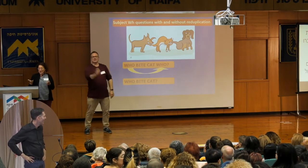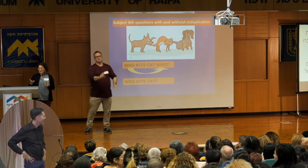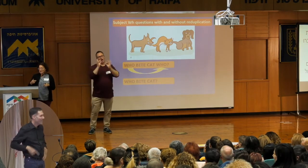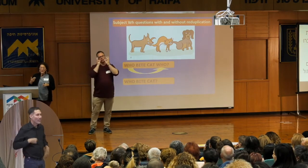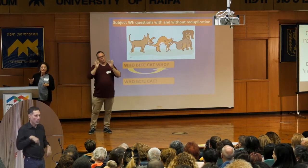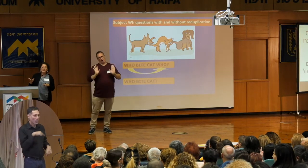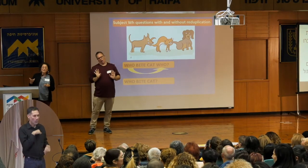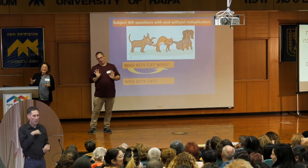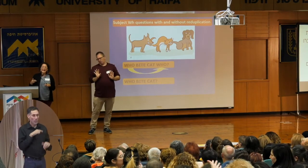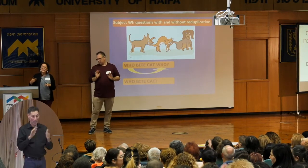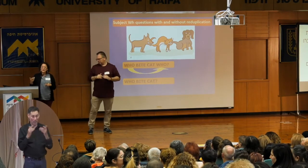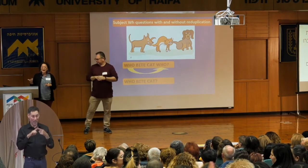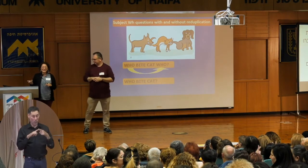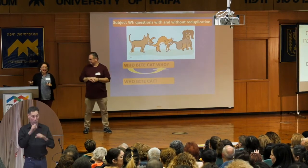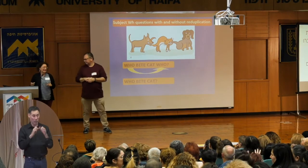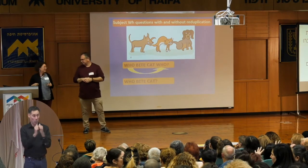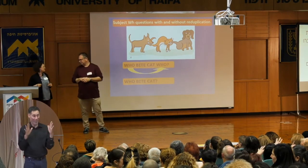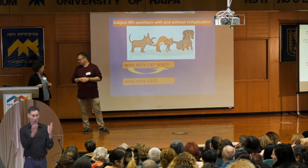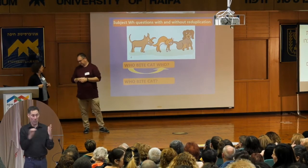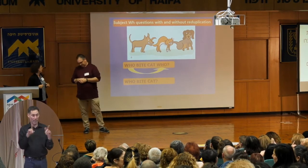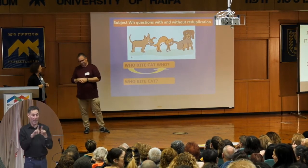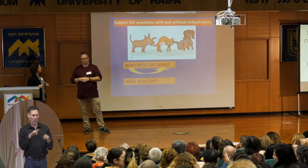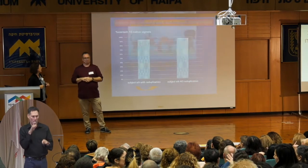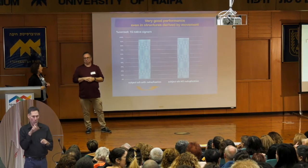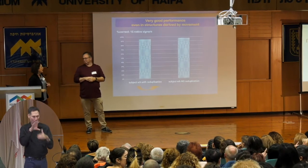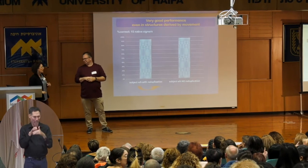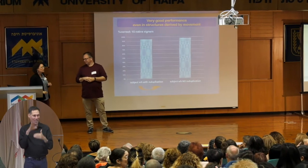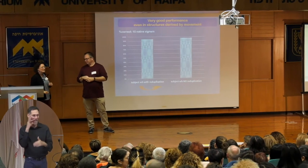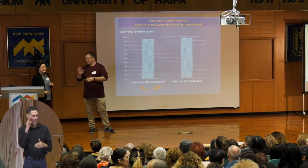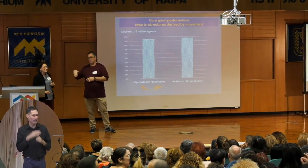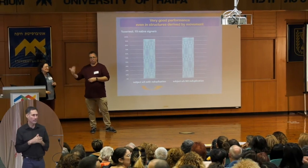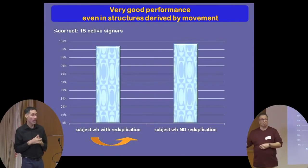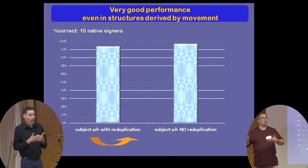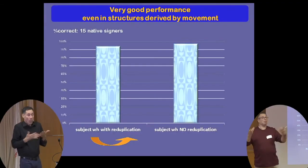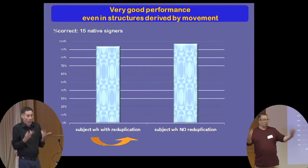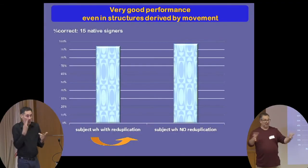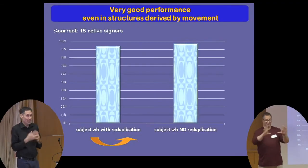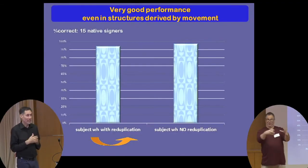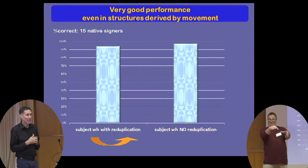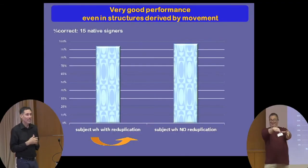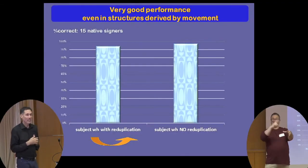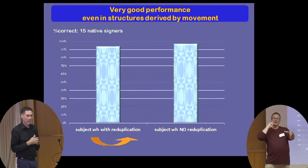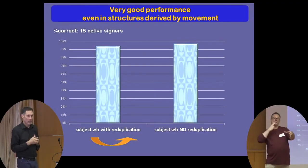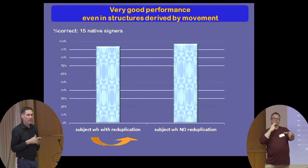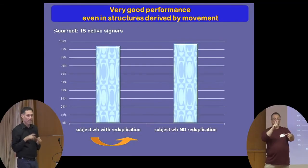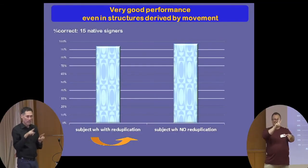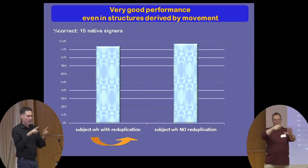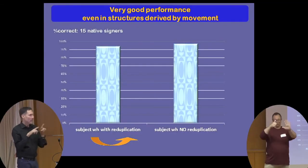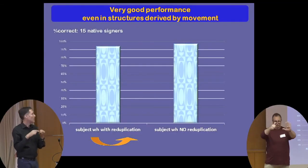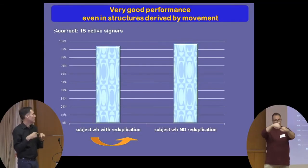structures without movement like who bites cat. And what do we see? We see that people who sign from